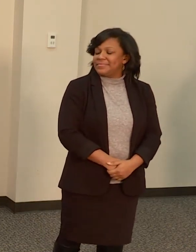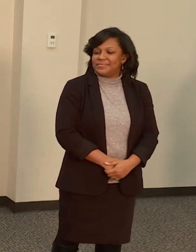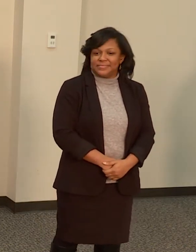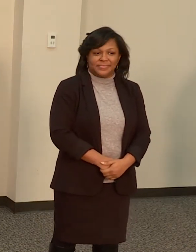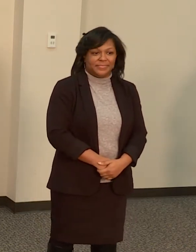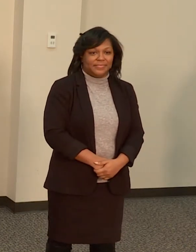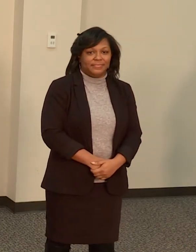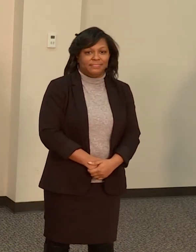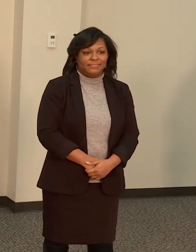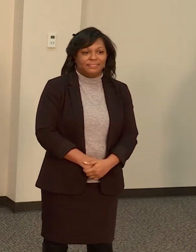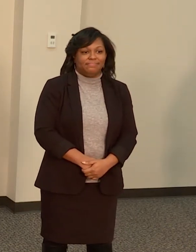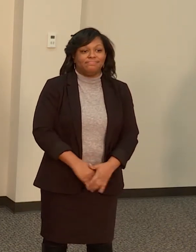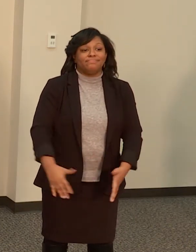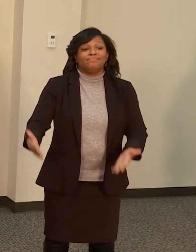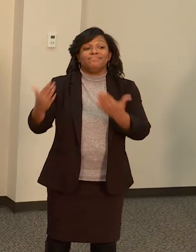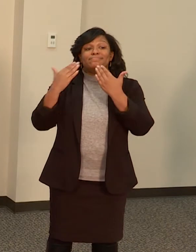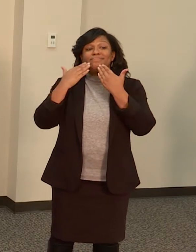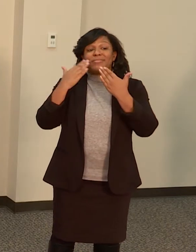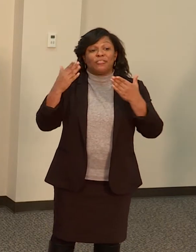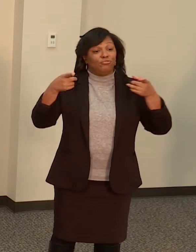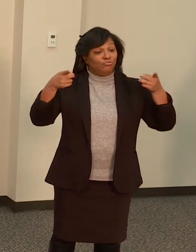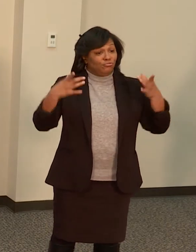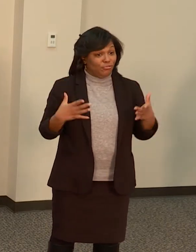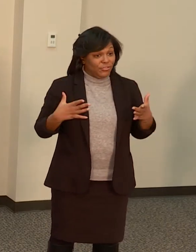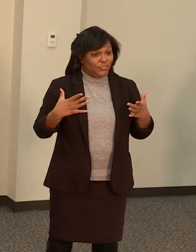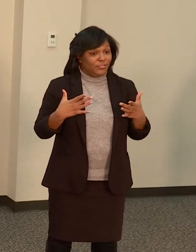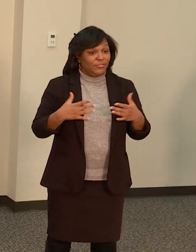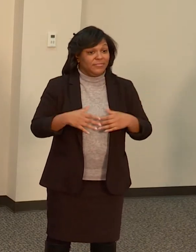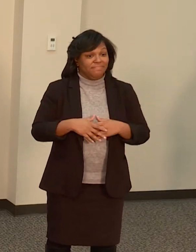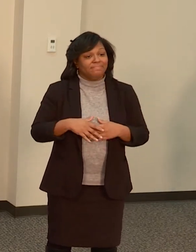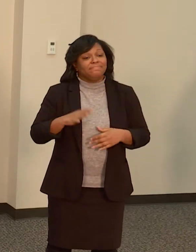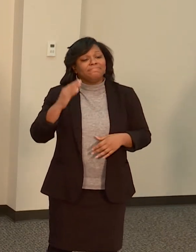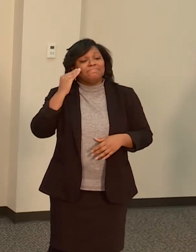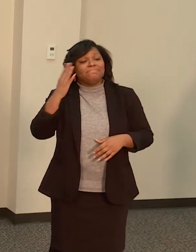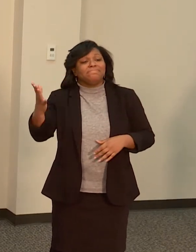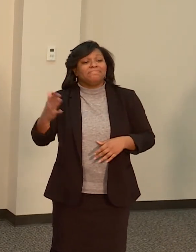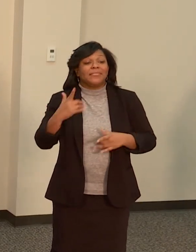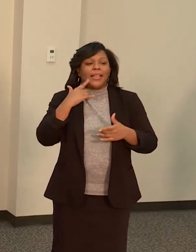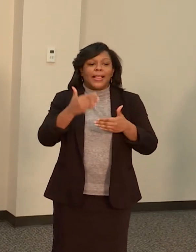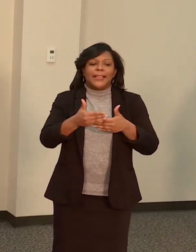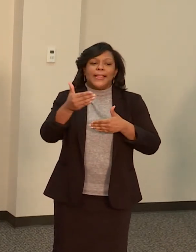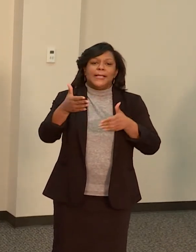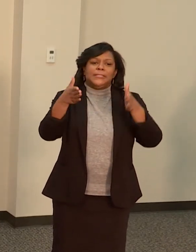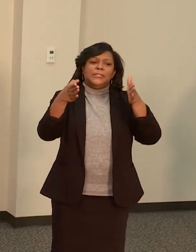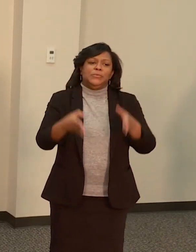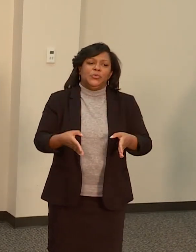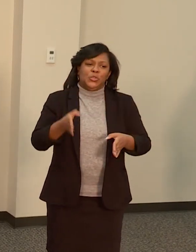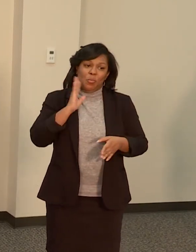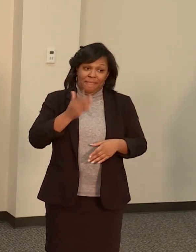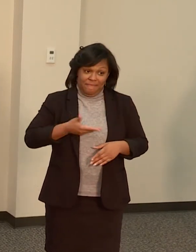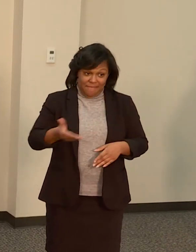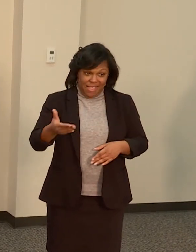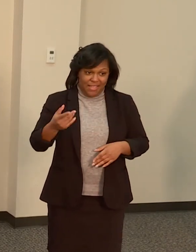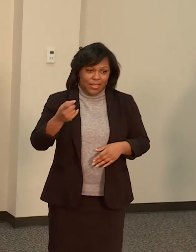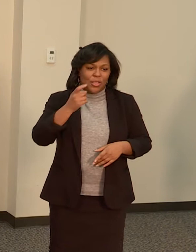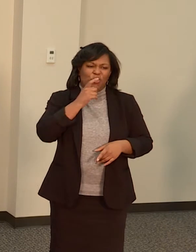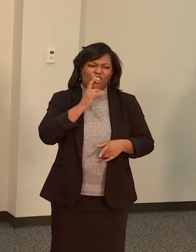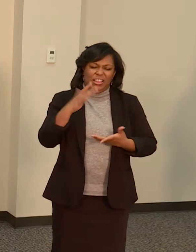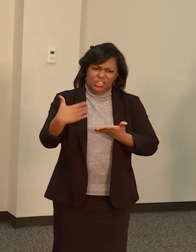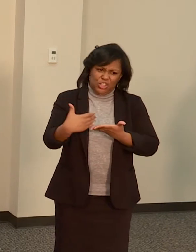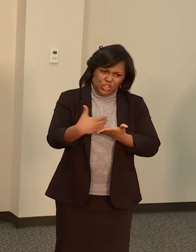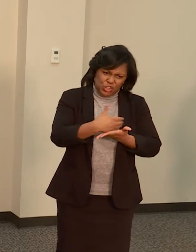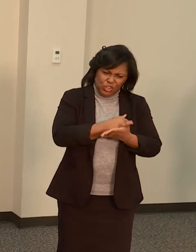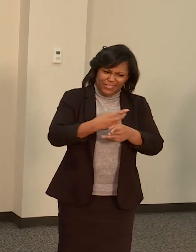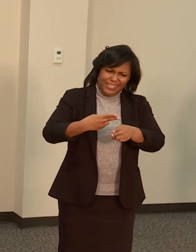Thank you, Director. And you know, the next person that I'm going to invite up deserves so much credit in